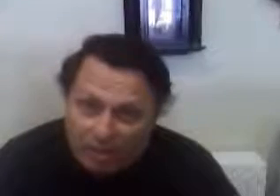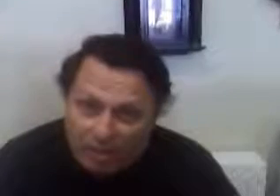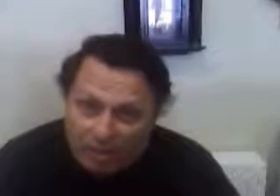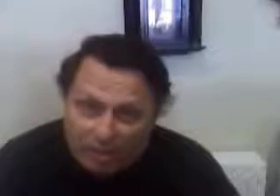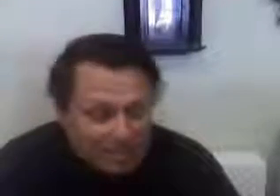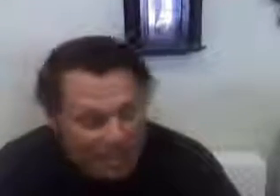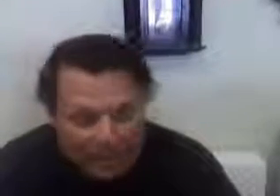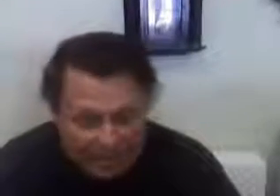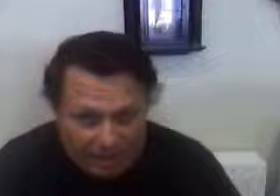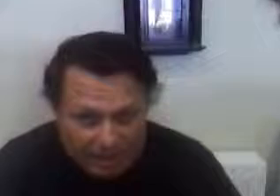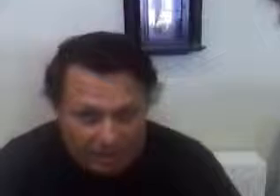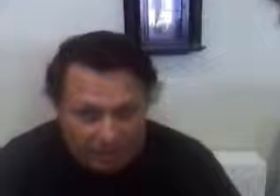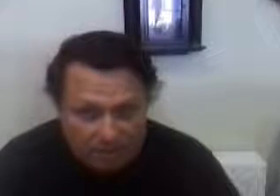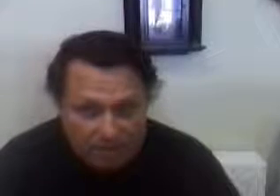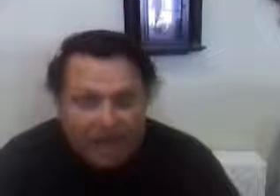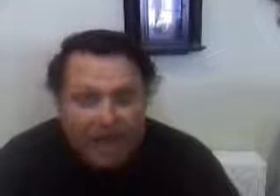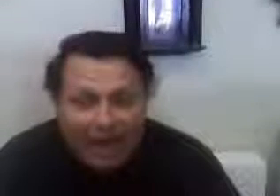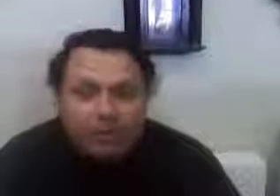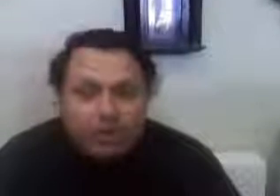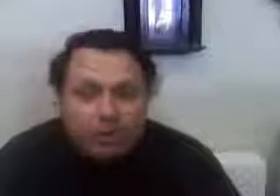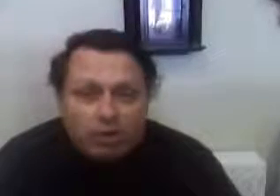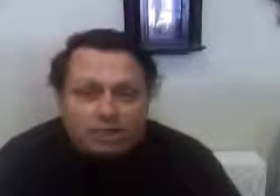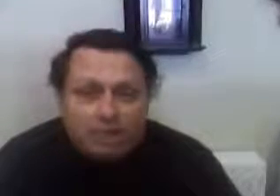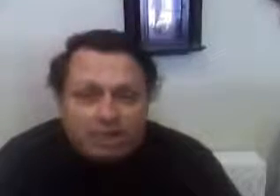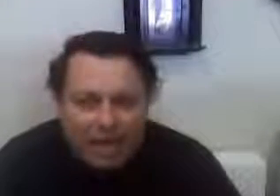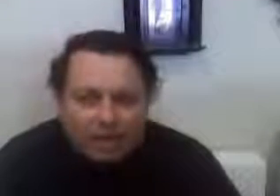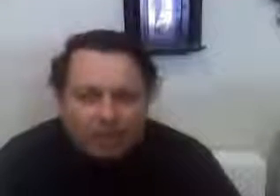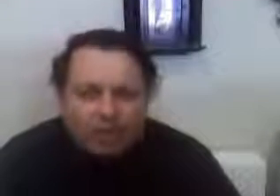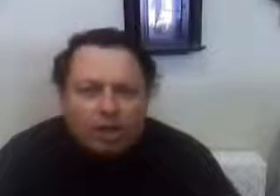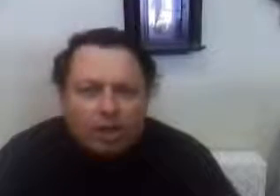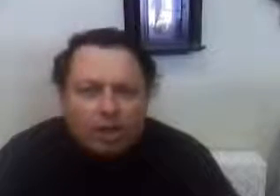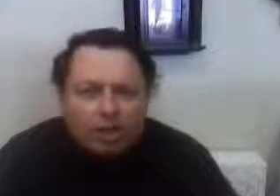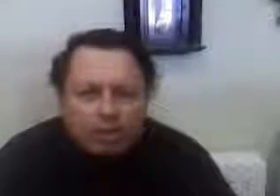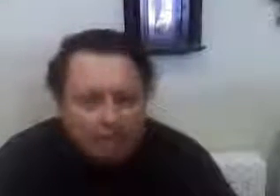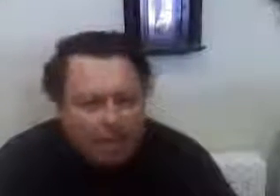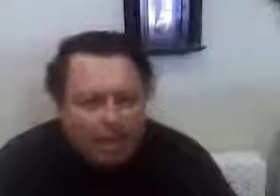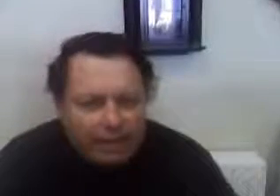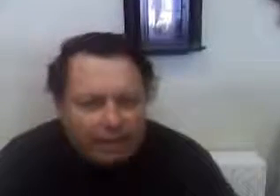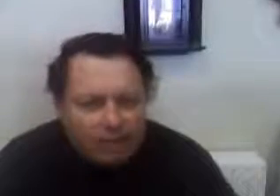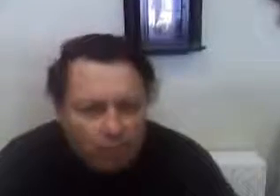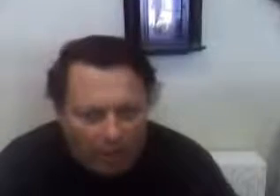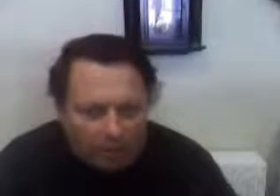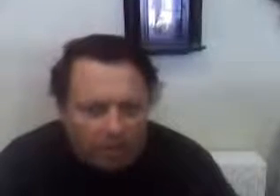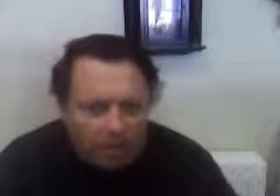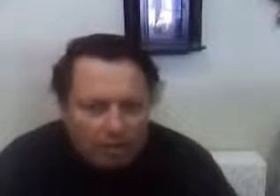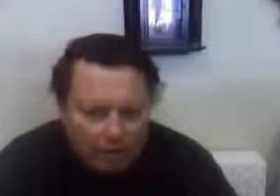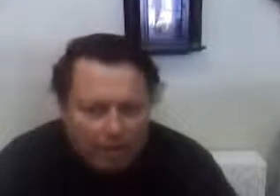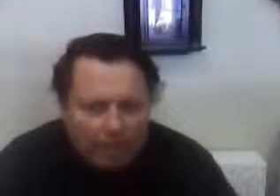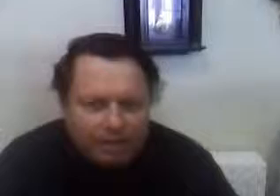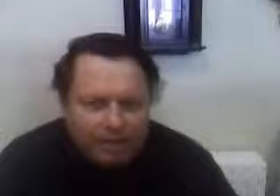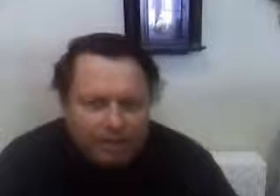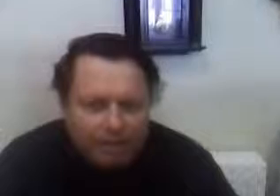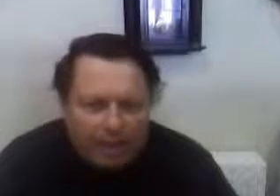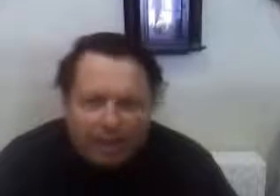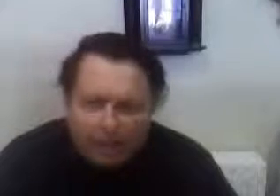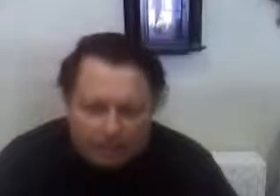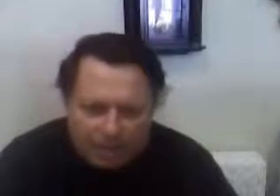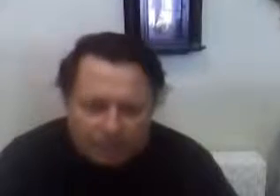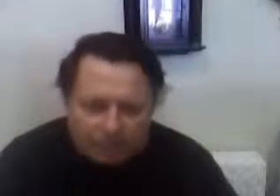society. How they work together decides whether or not they are successful.